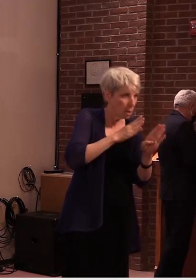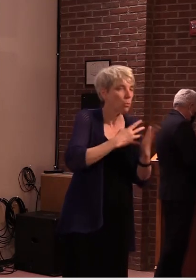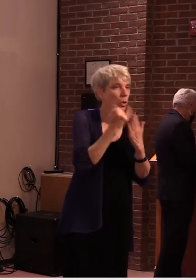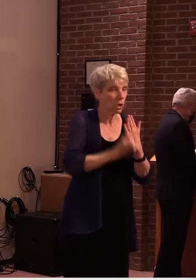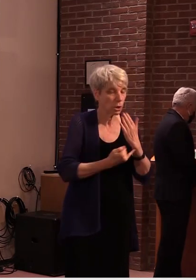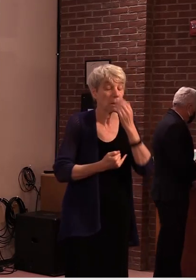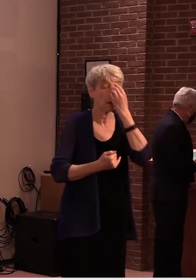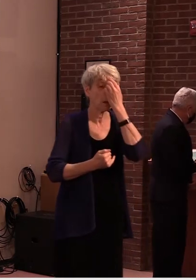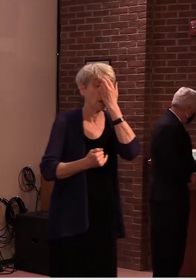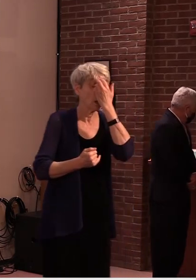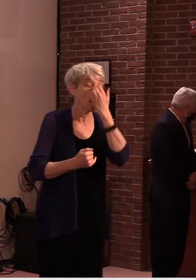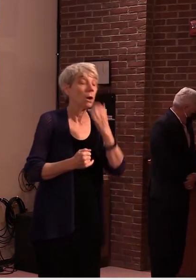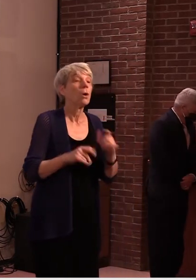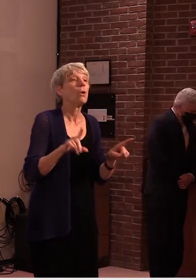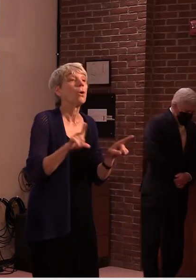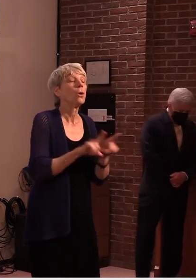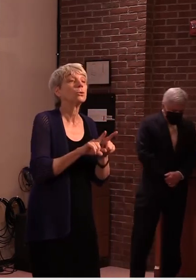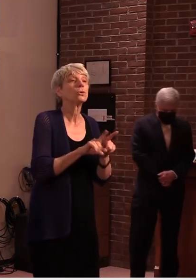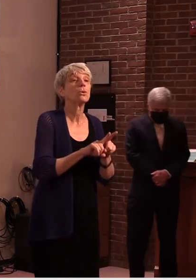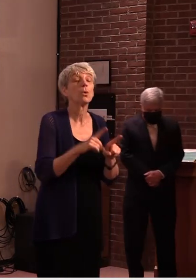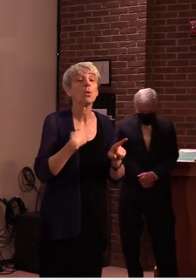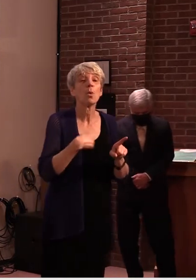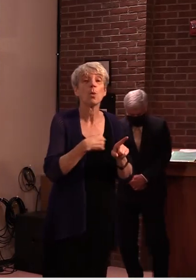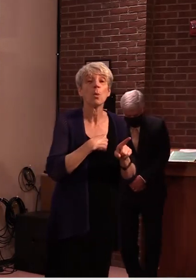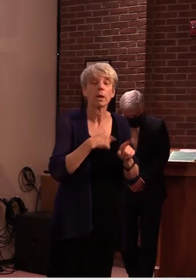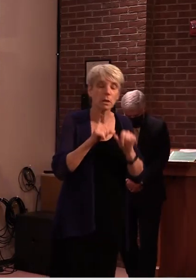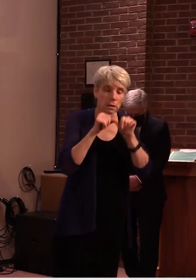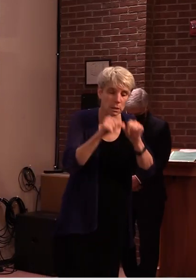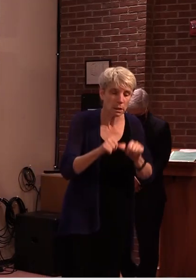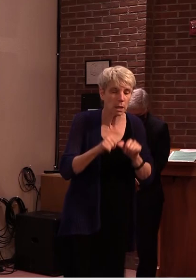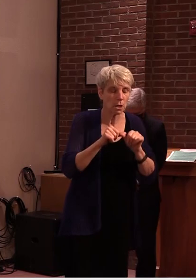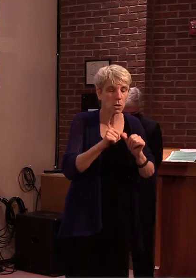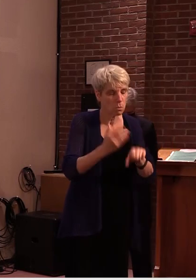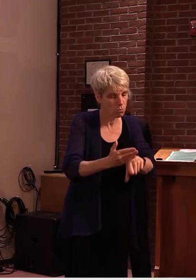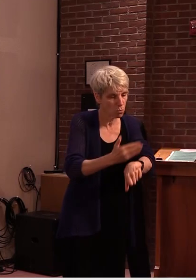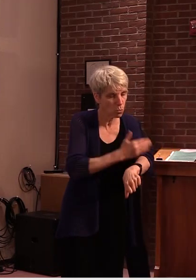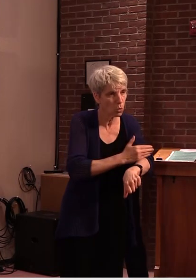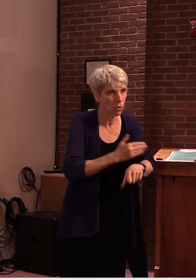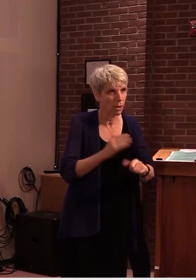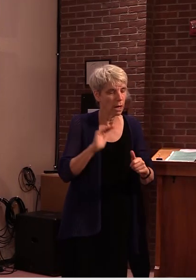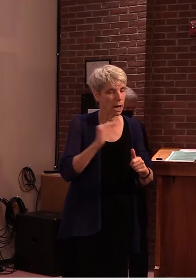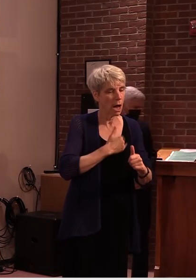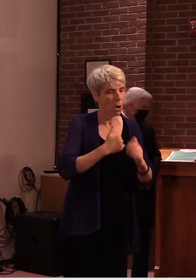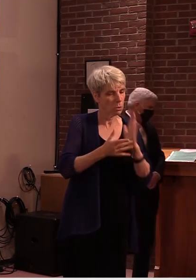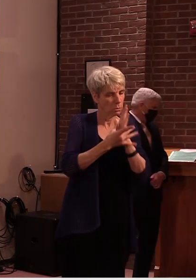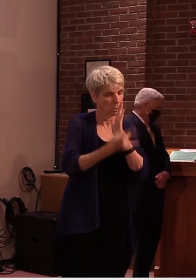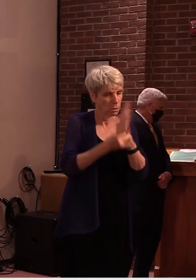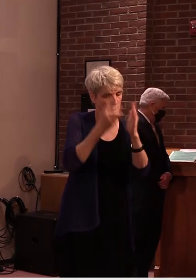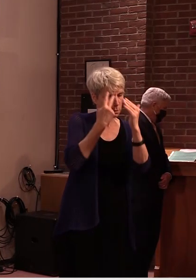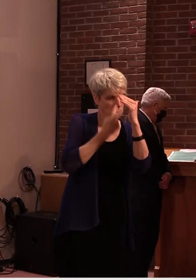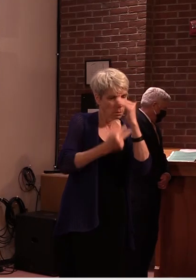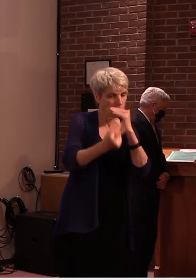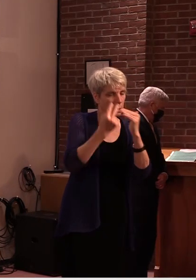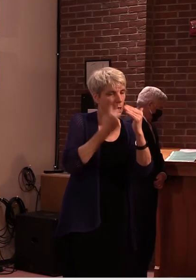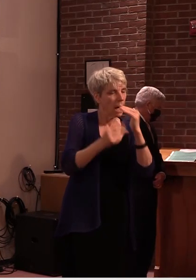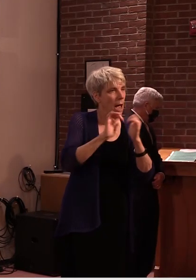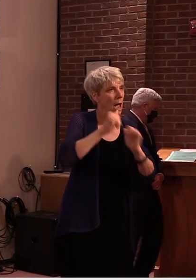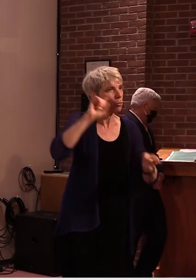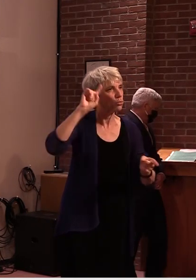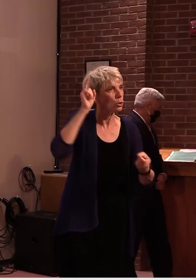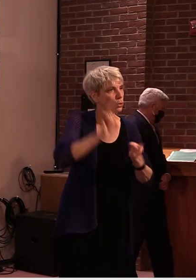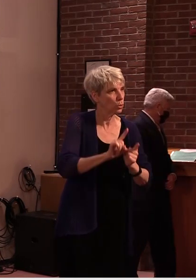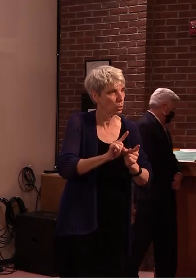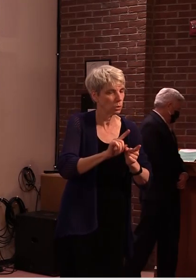the the effort of improving our ability and our science around estimating pollutant reductions associated with specific